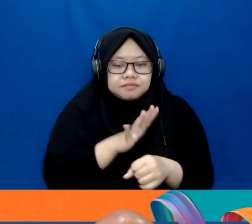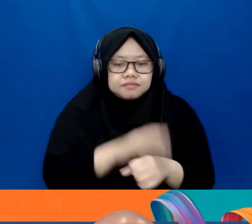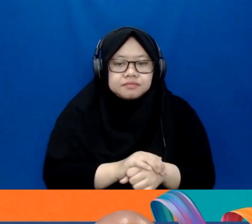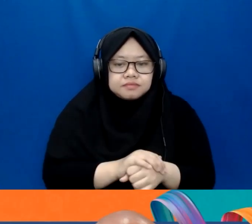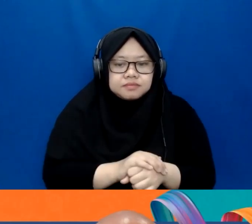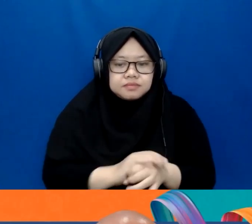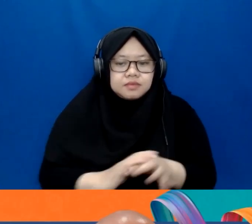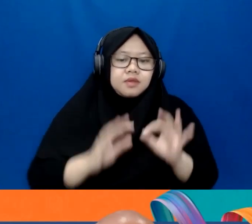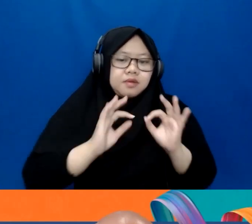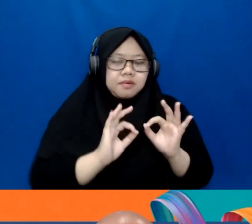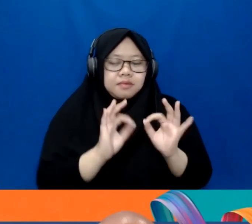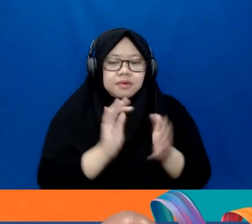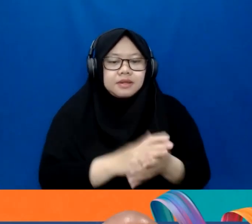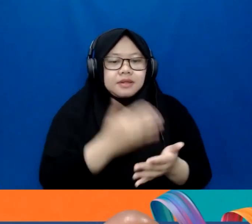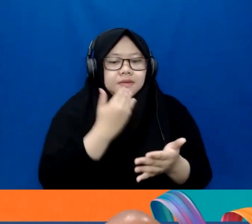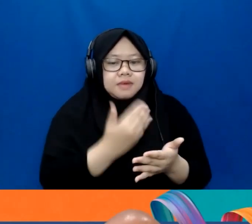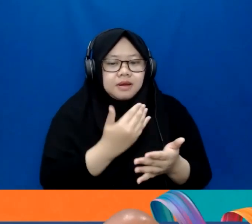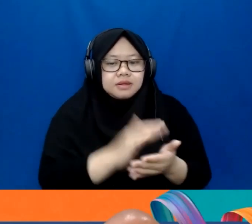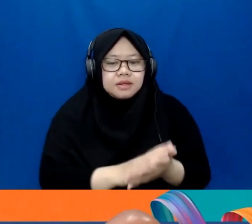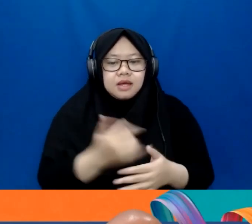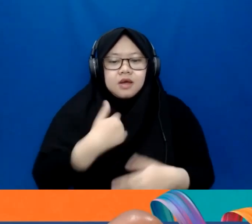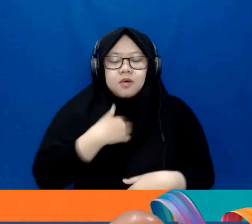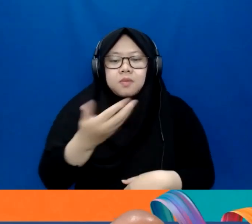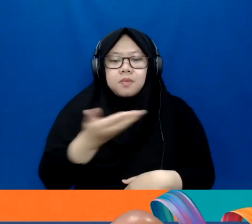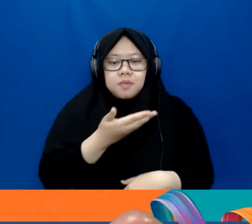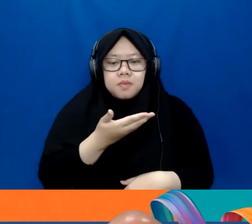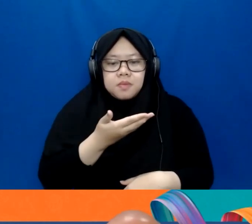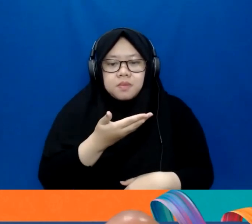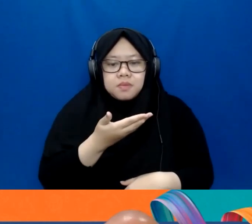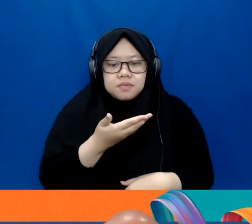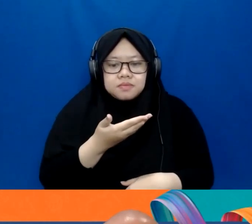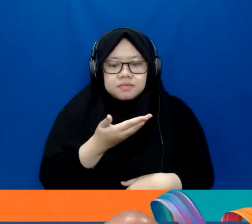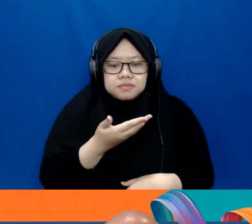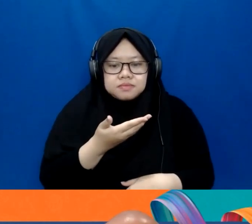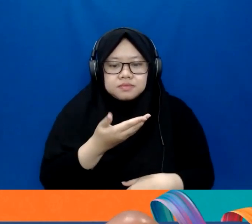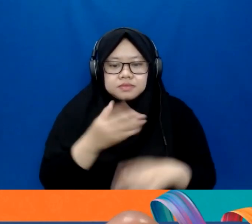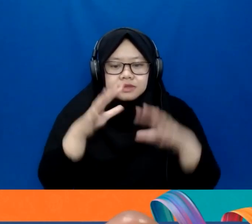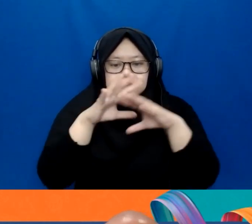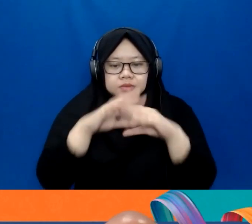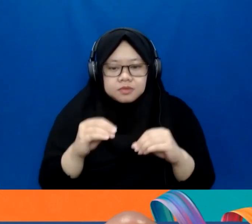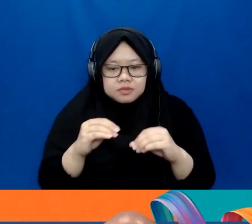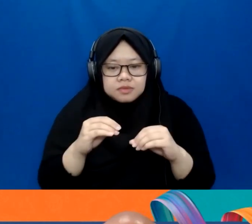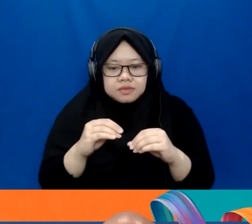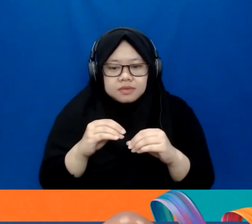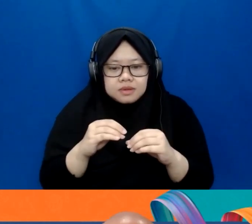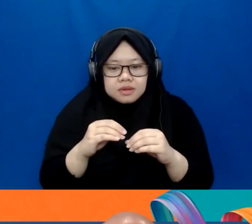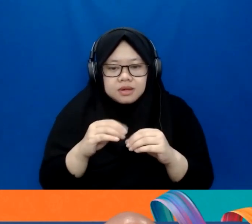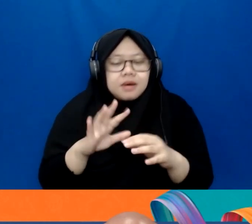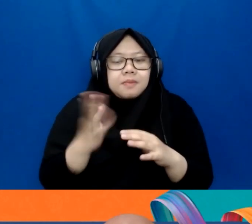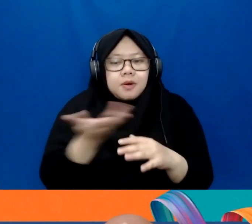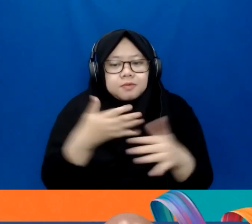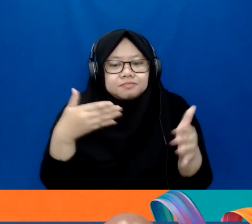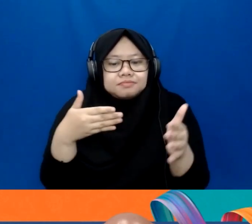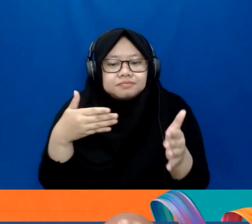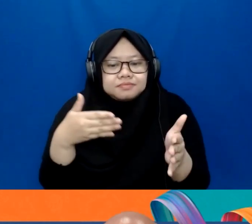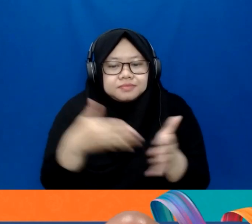Sure. Thank you. As long as I want to prolong these discussions, I'm sorry that we're running out of time, but